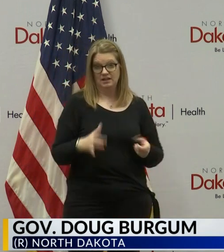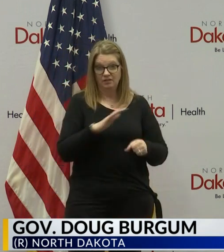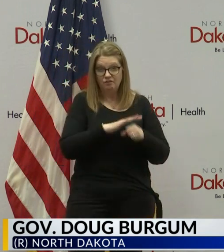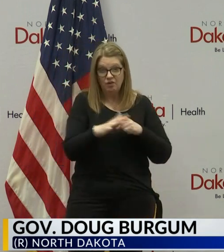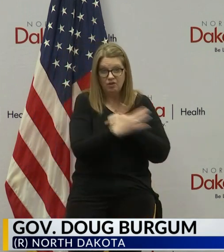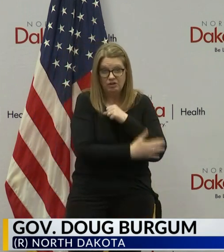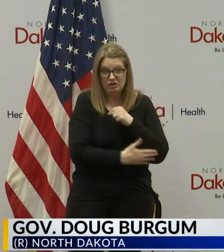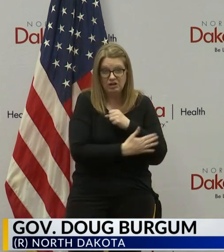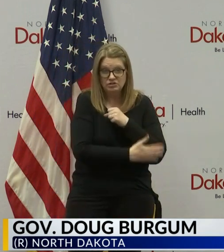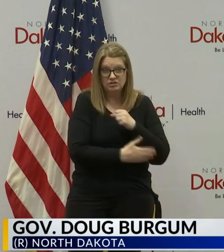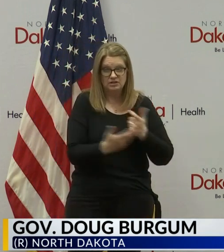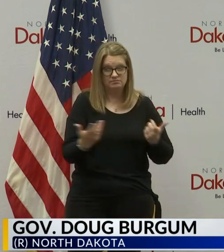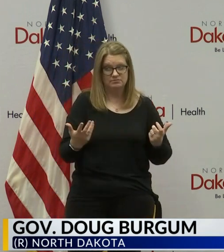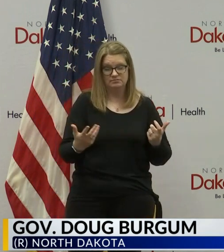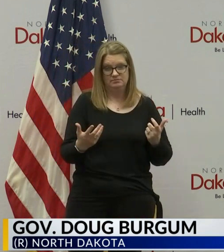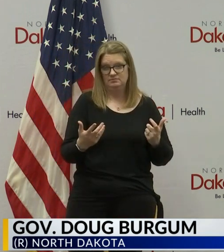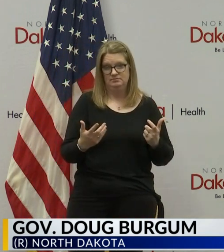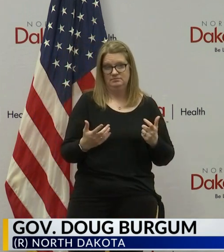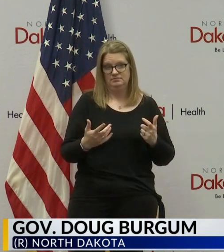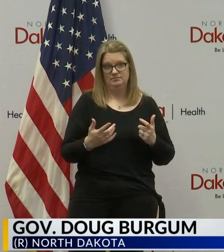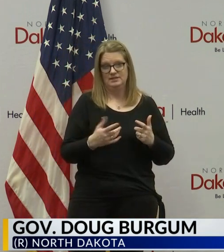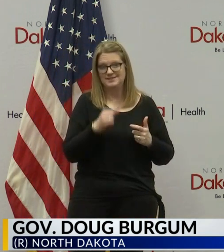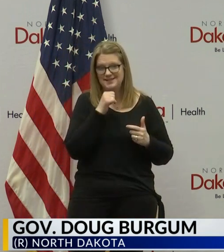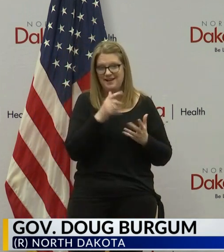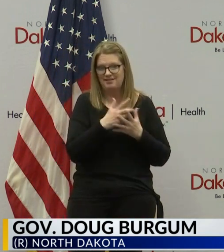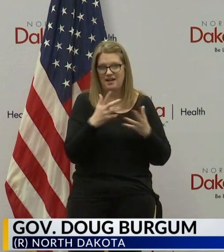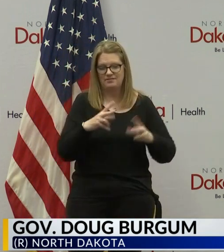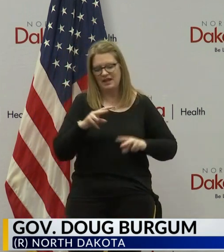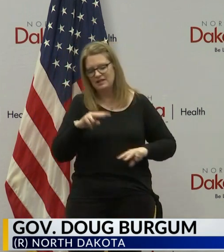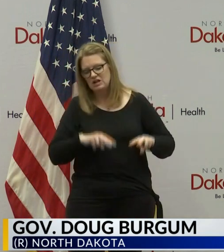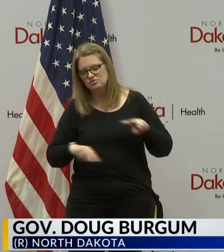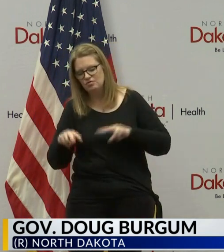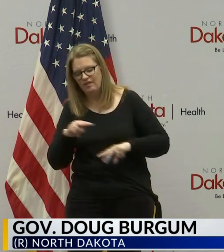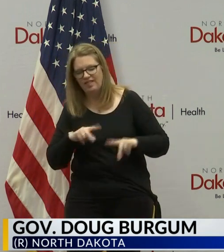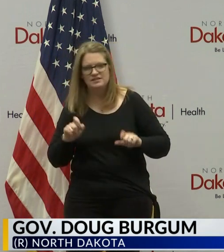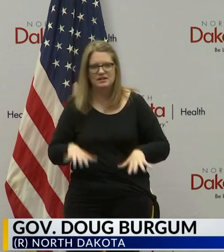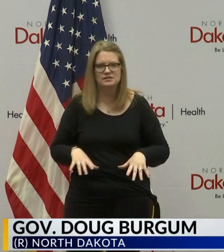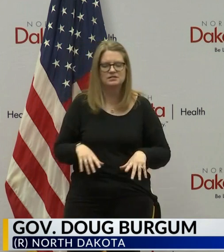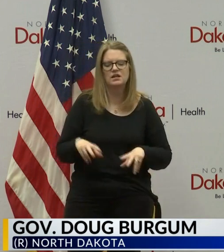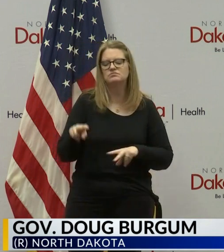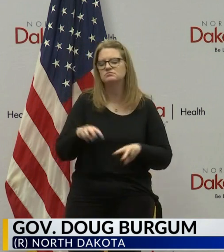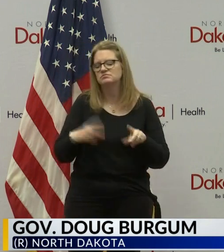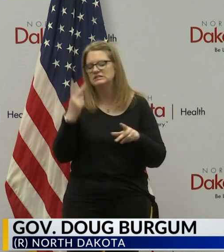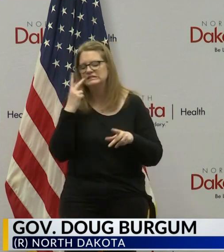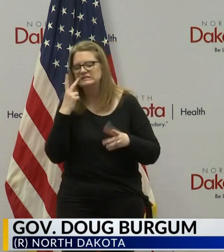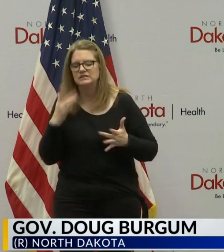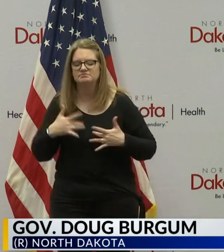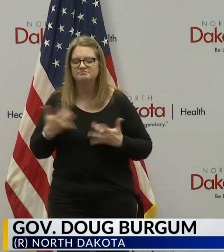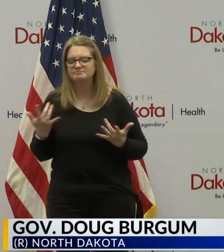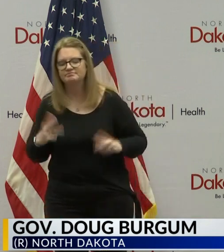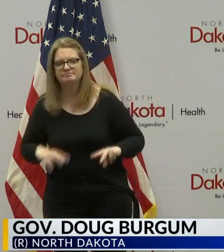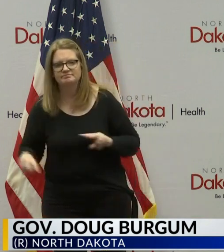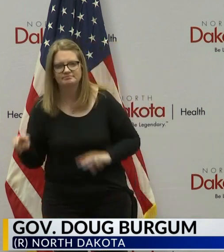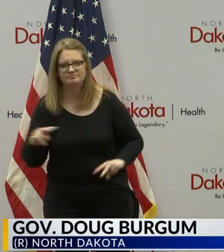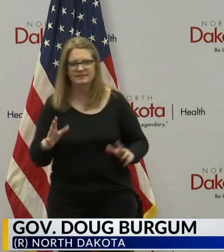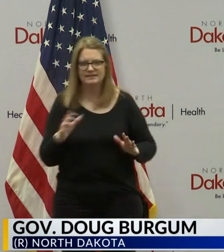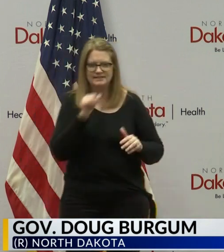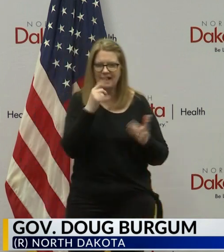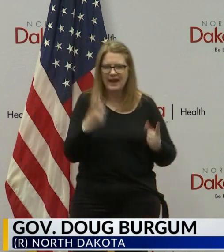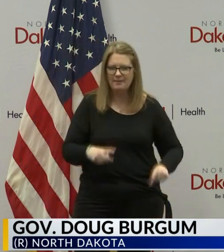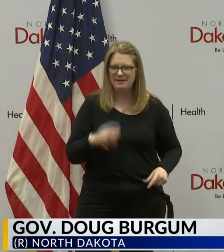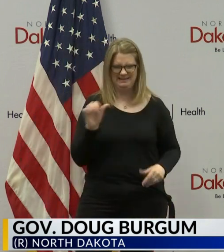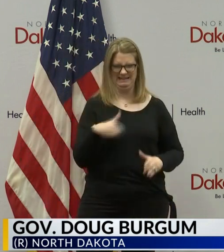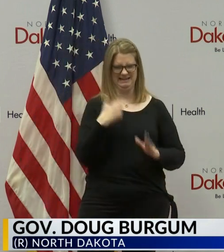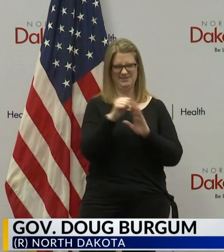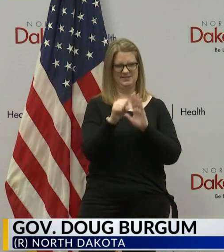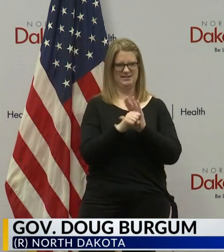country because it's testing supplies ramped up. mean, the closest thing that that's happened to, you know, anywhere in any